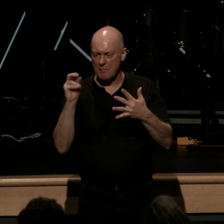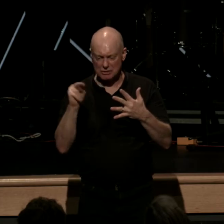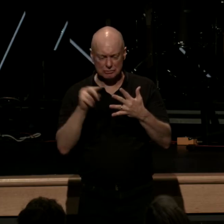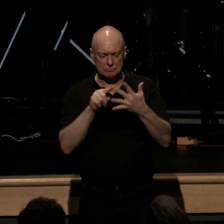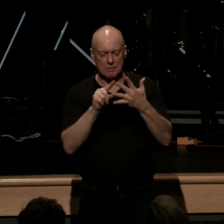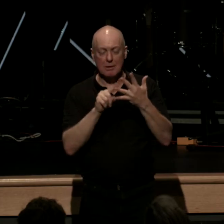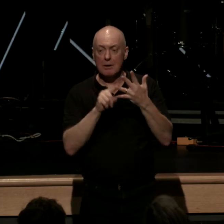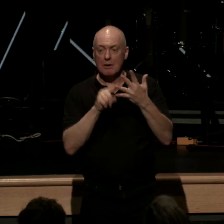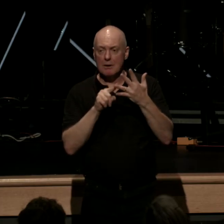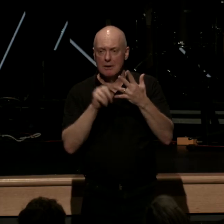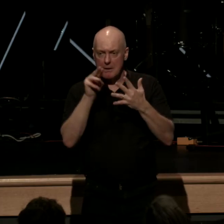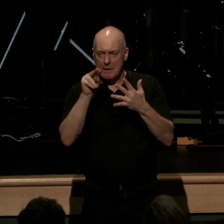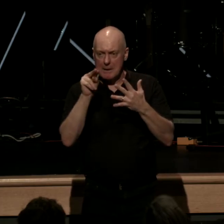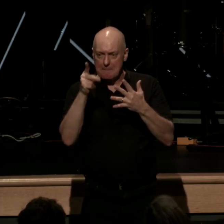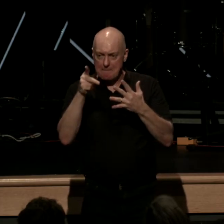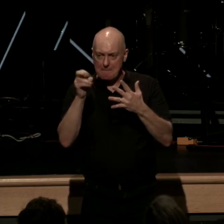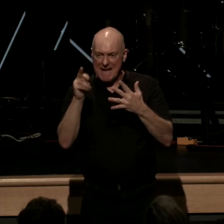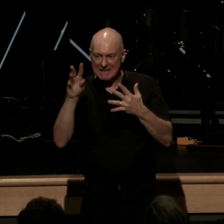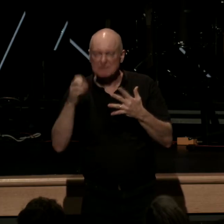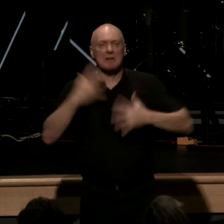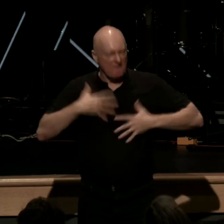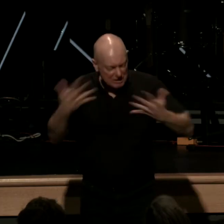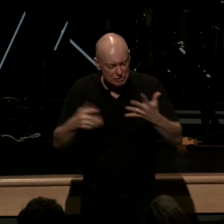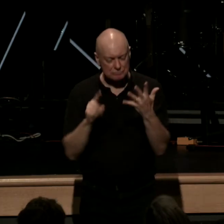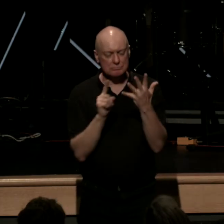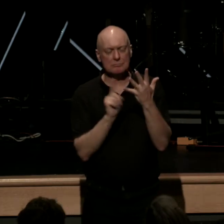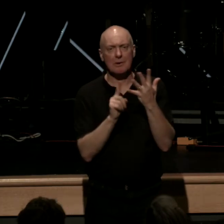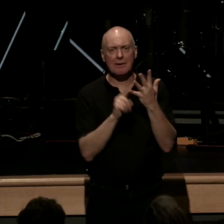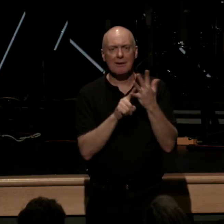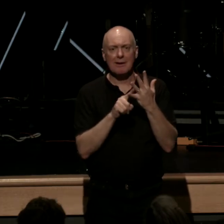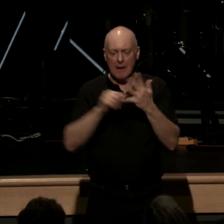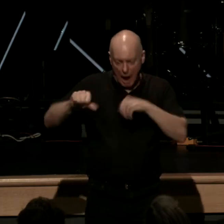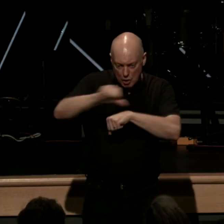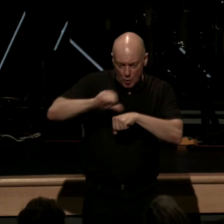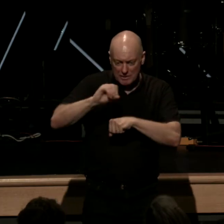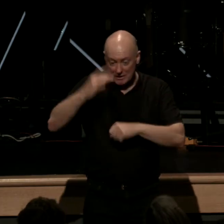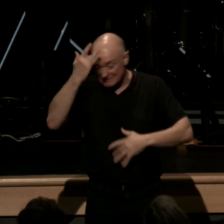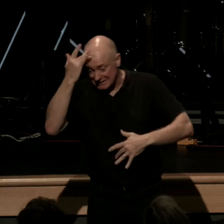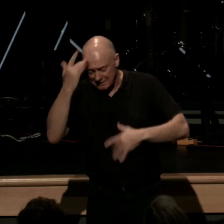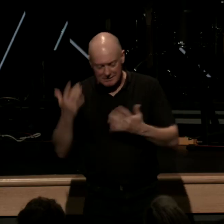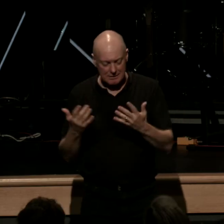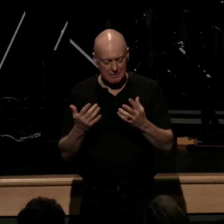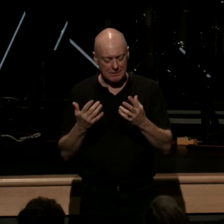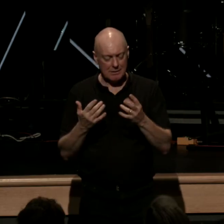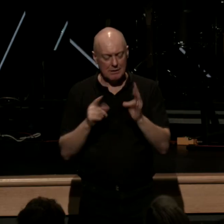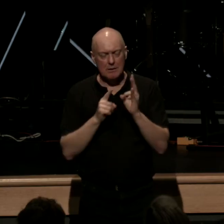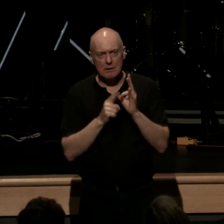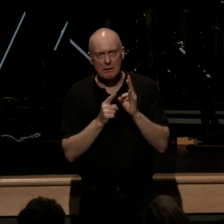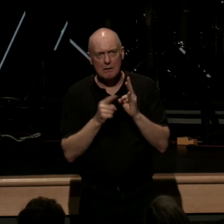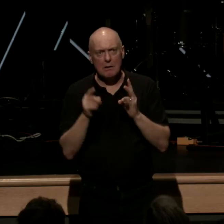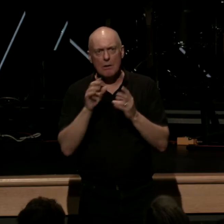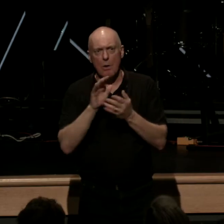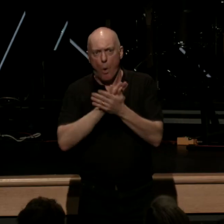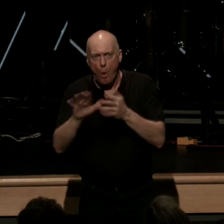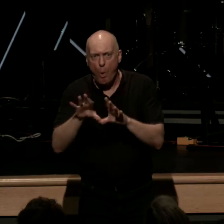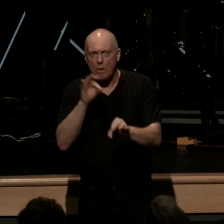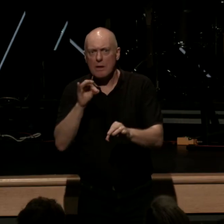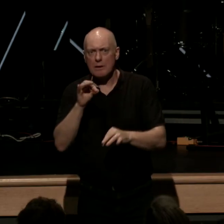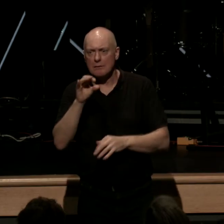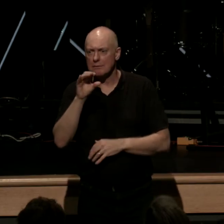penance or also known as confession the anointing of the sick holy orders or ordination